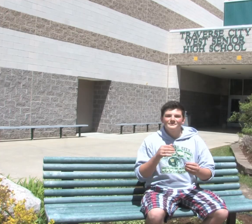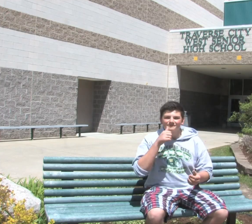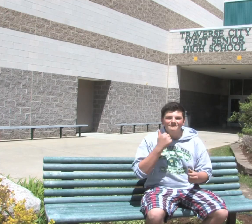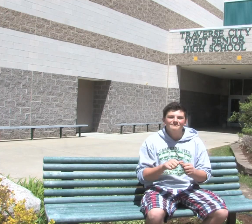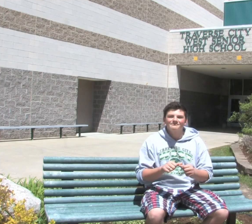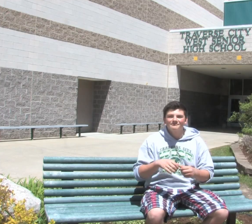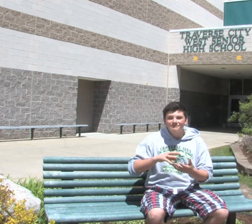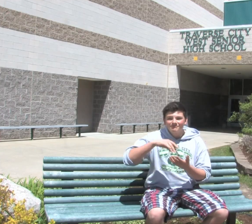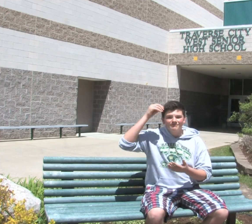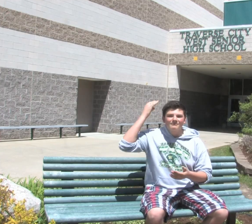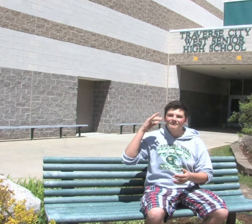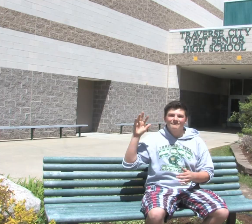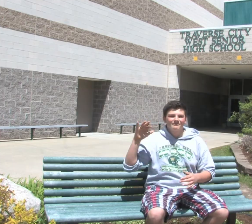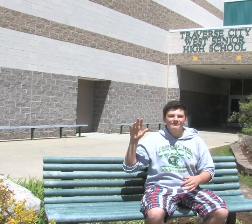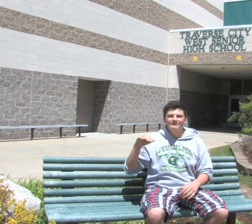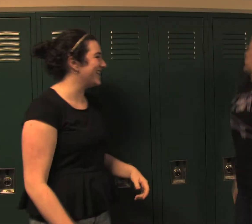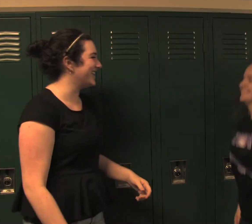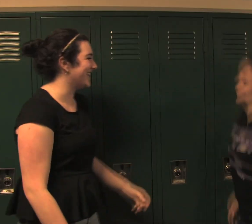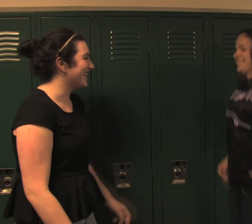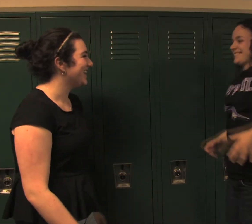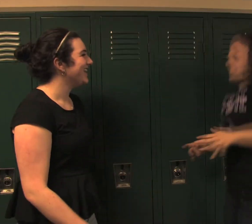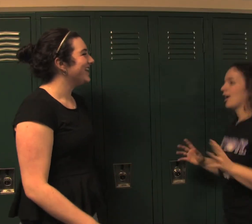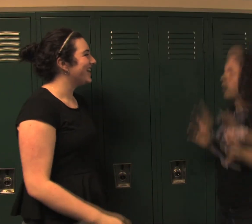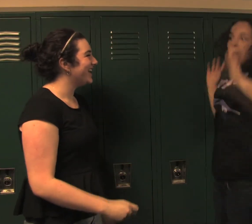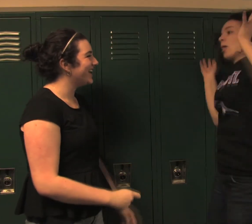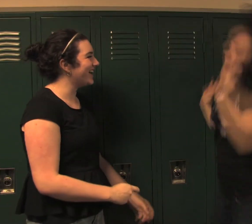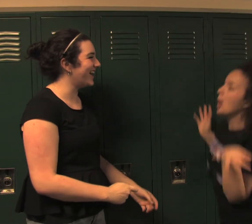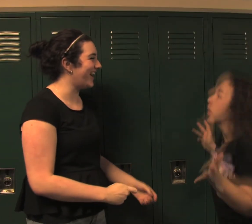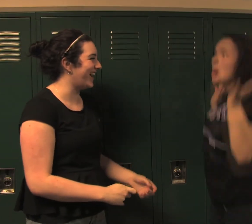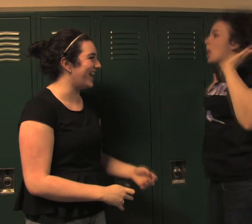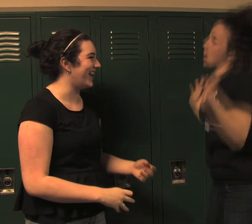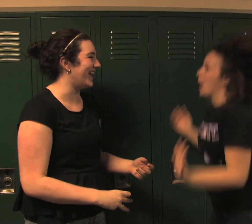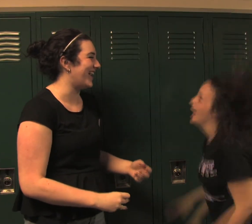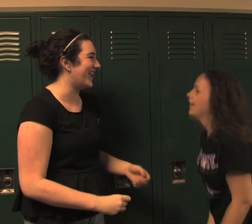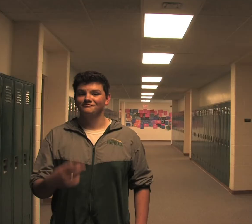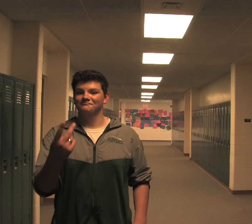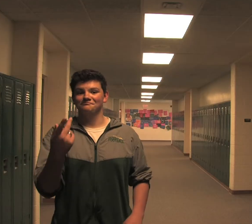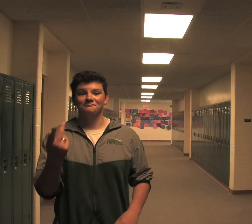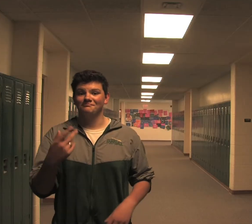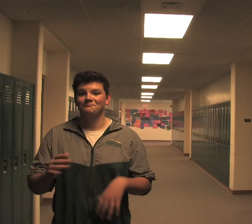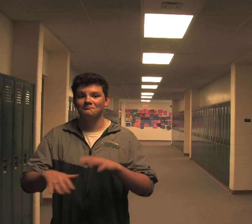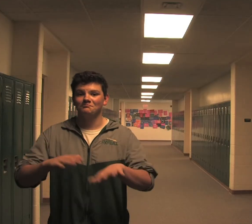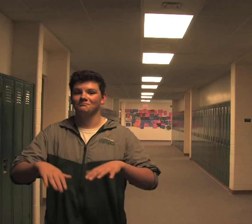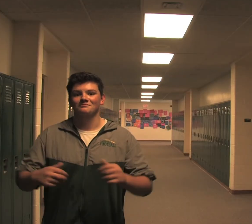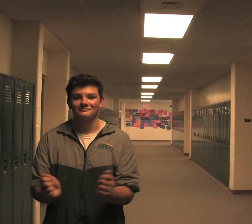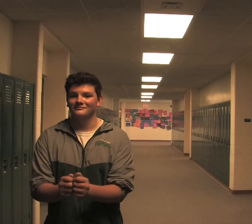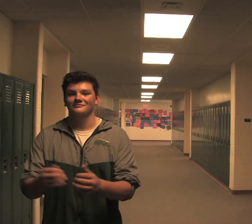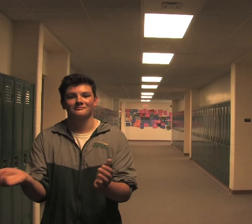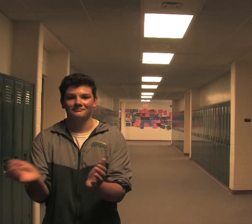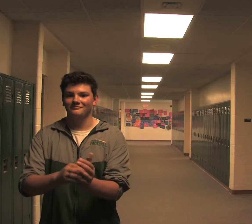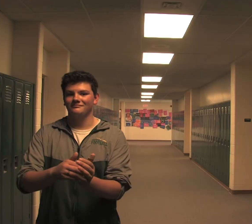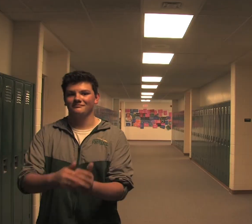bugs and alphabet When I wake tomorrow I'll bet That you and I will walk together again